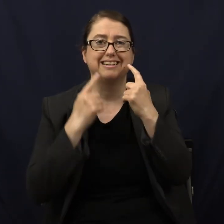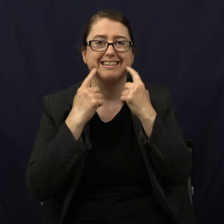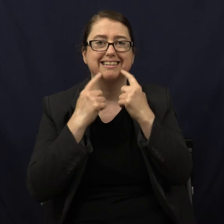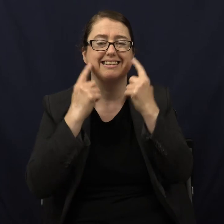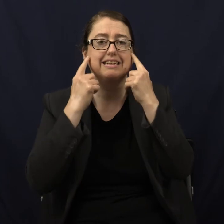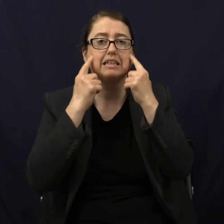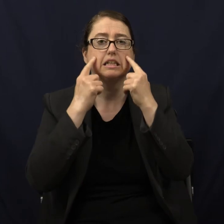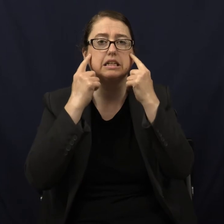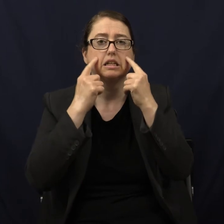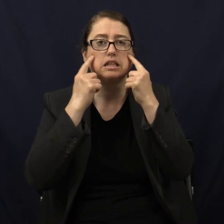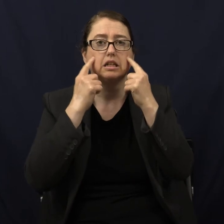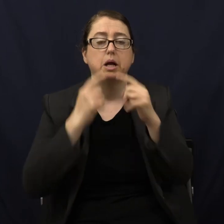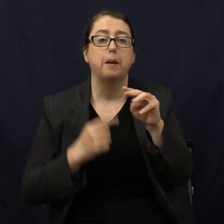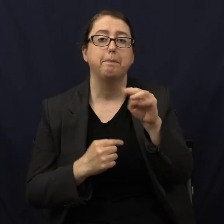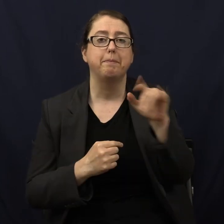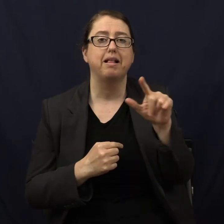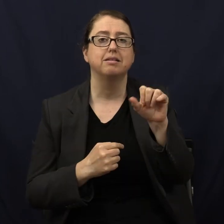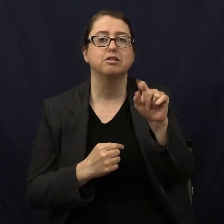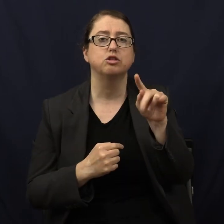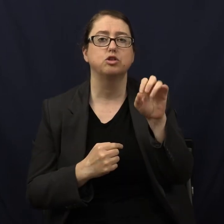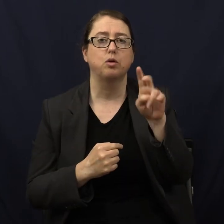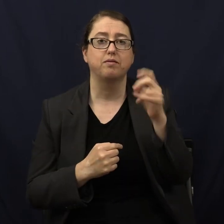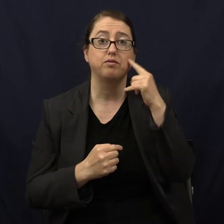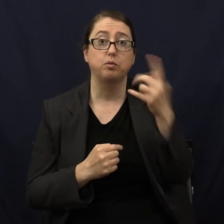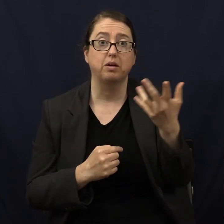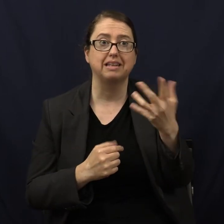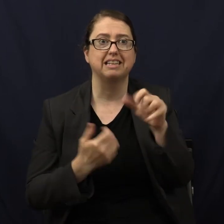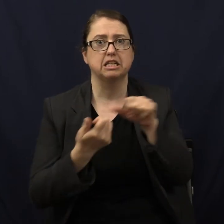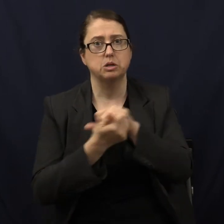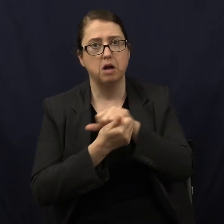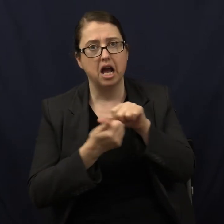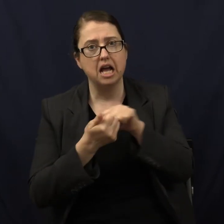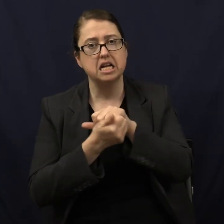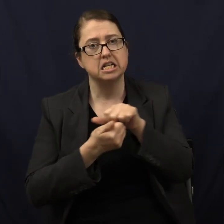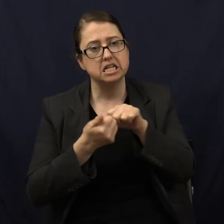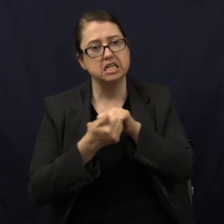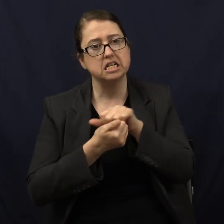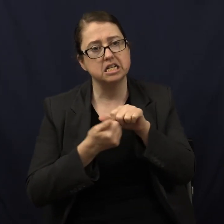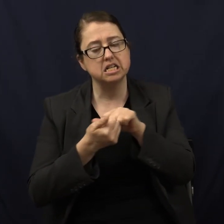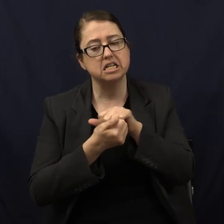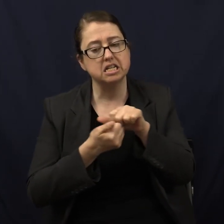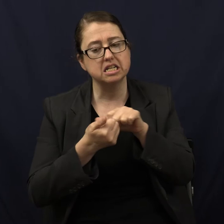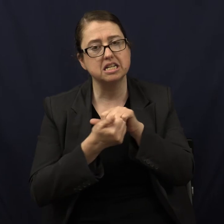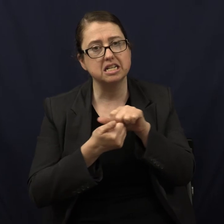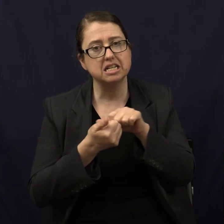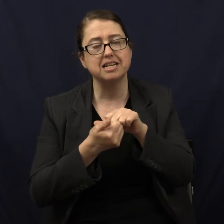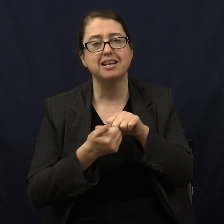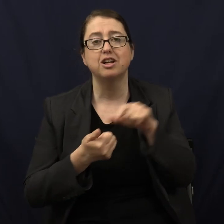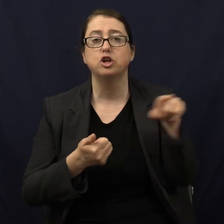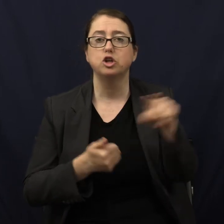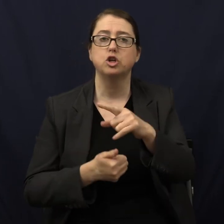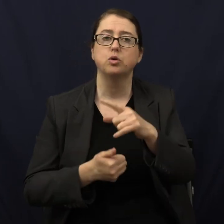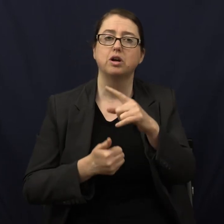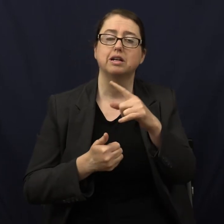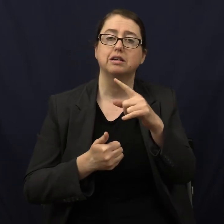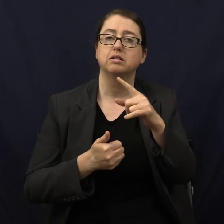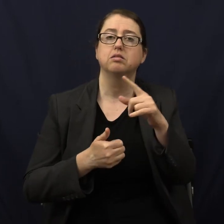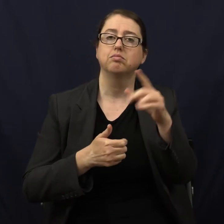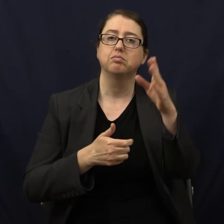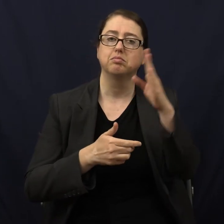broad and flat. What's a millstone for? Grinding, right? Grinding. So you're designed for what?